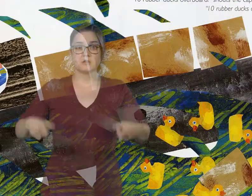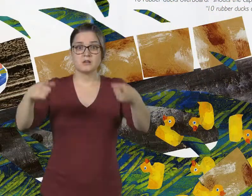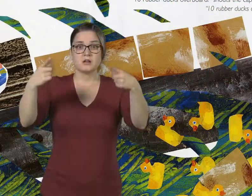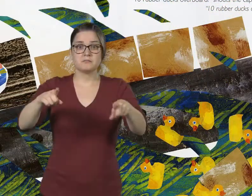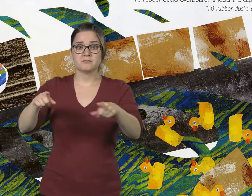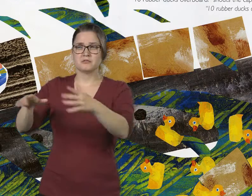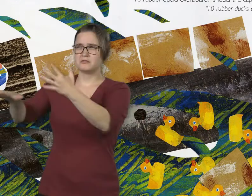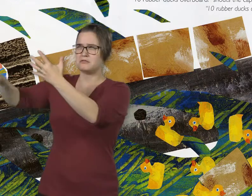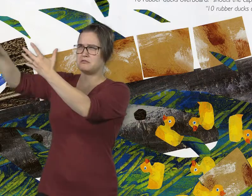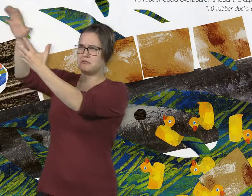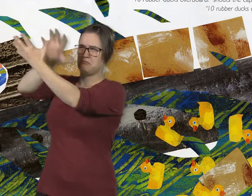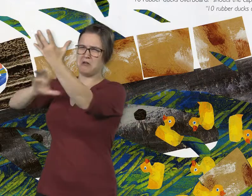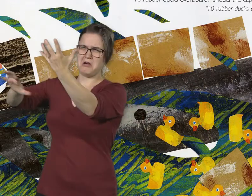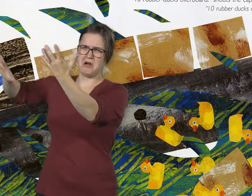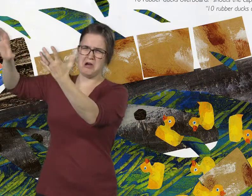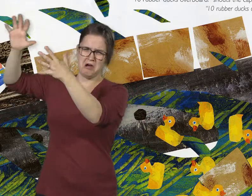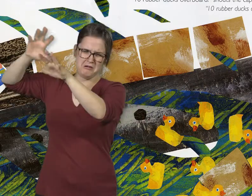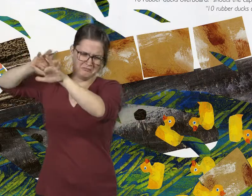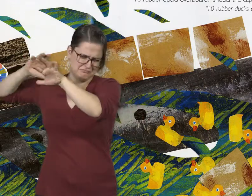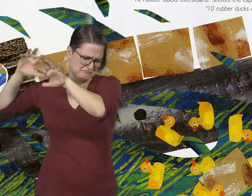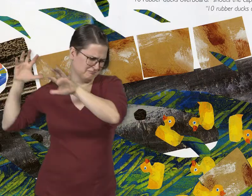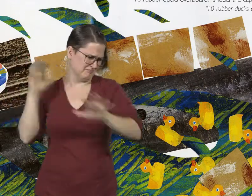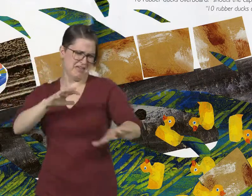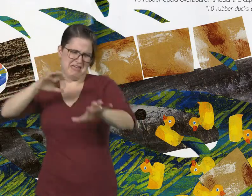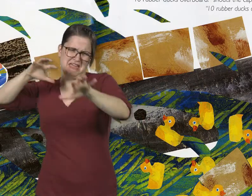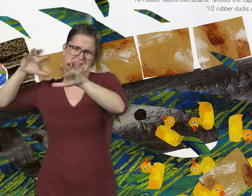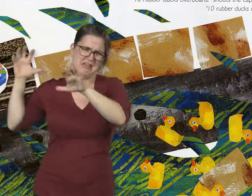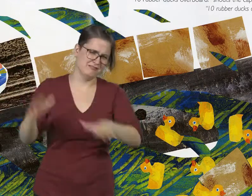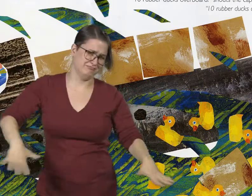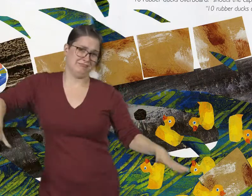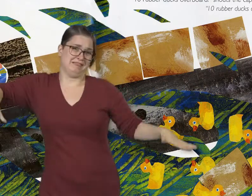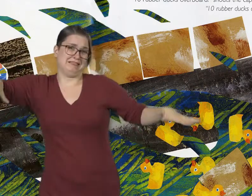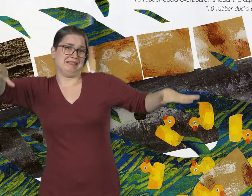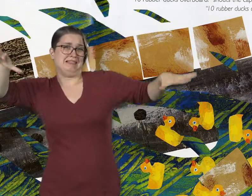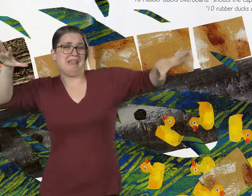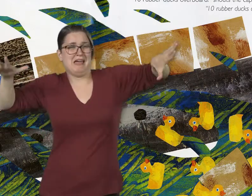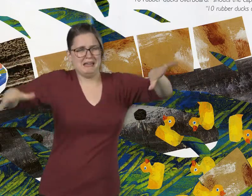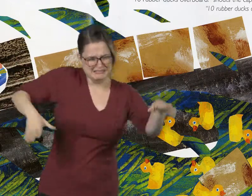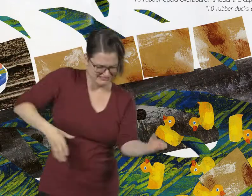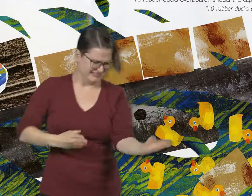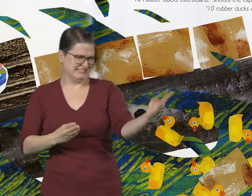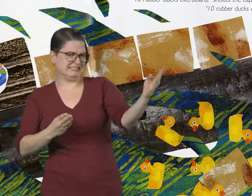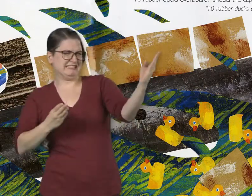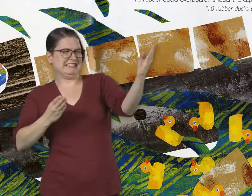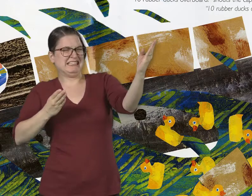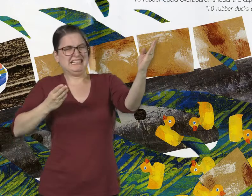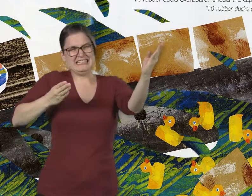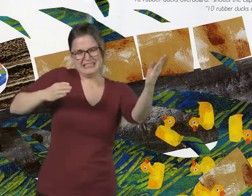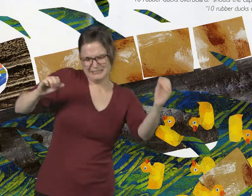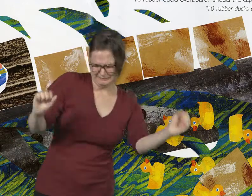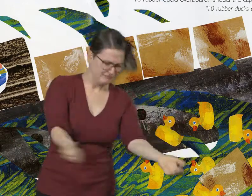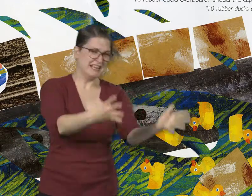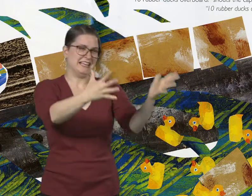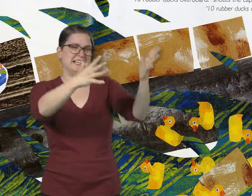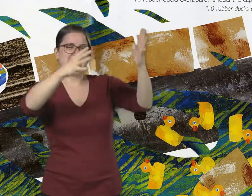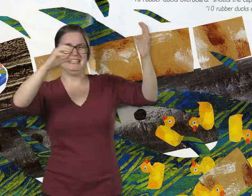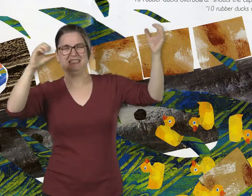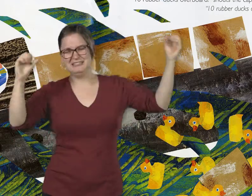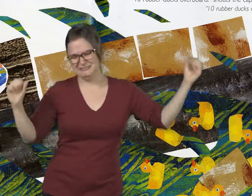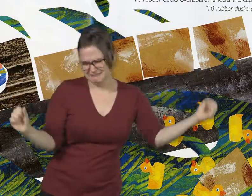Suddenly, a storm churns the water into big waves. A strong wind whistles across the